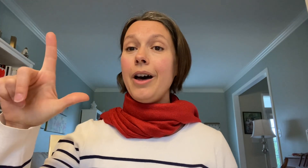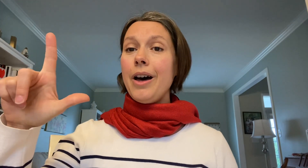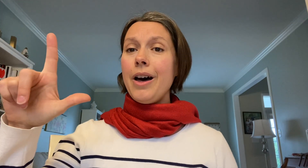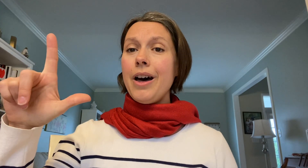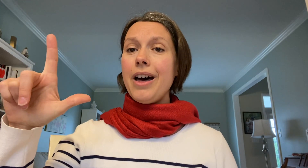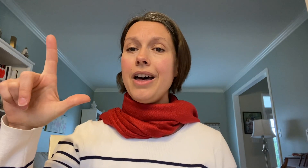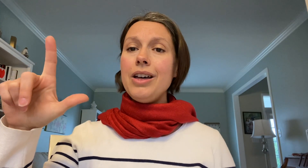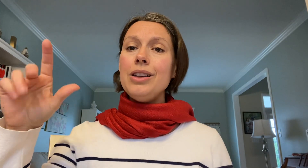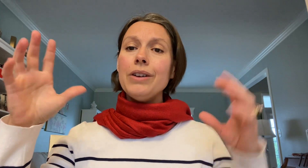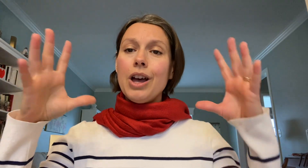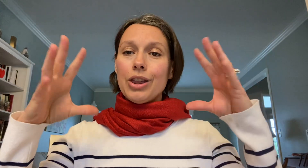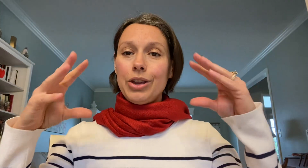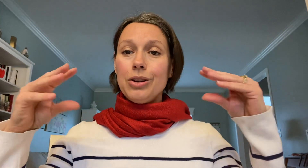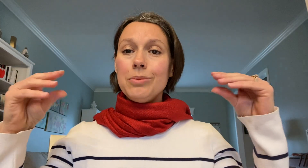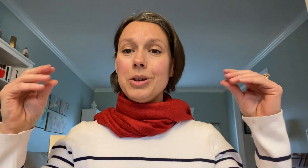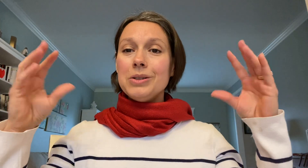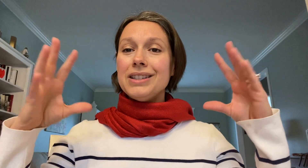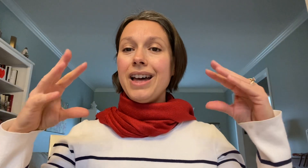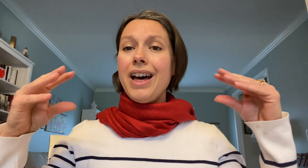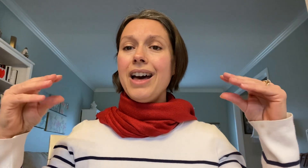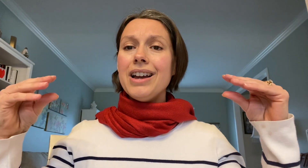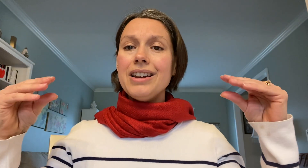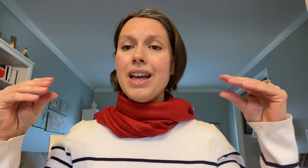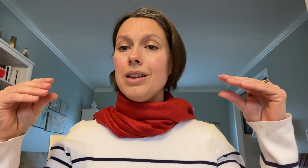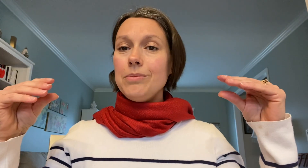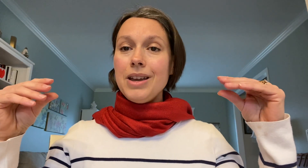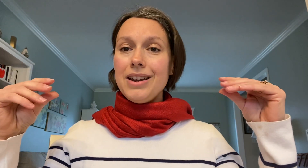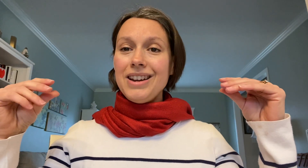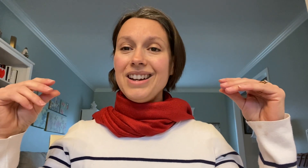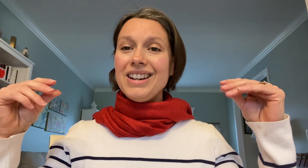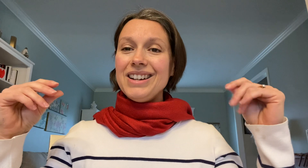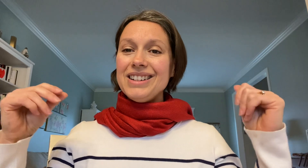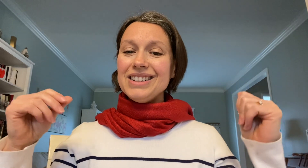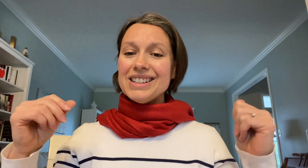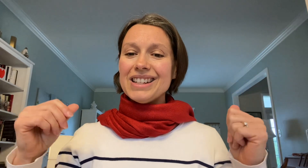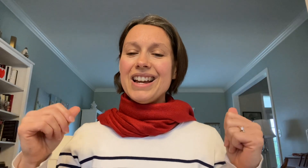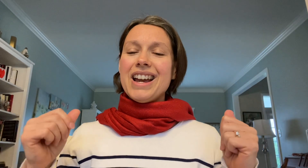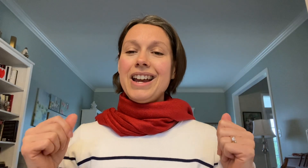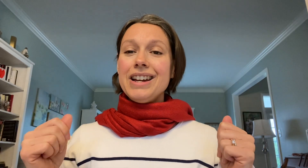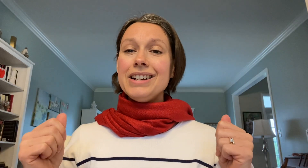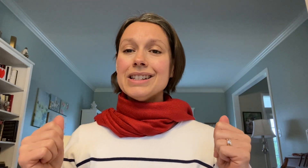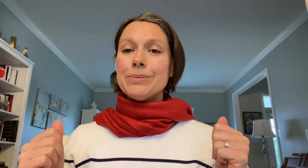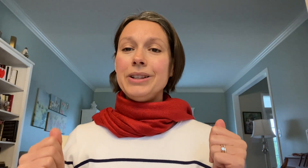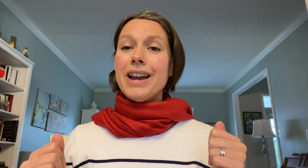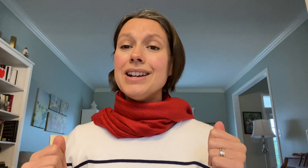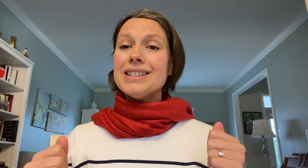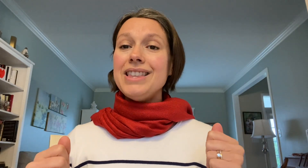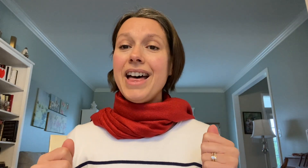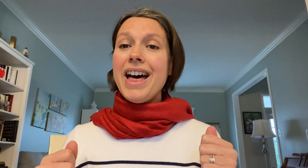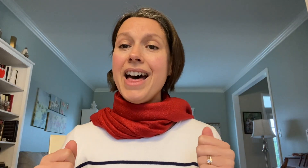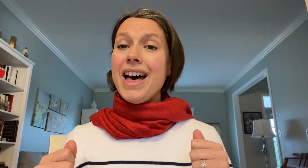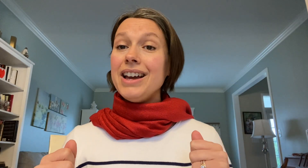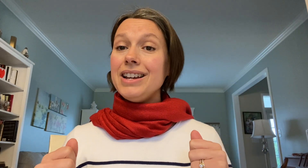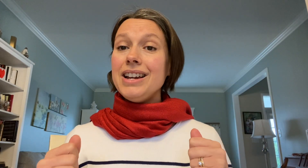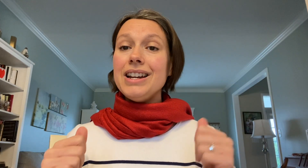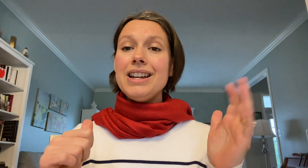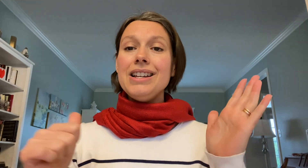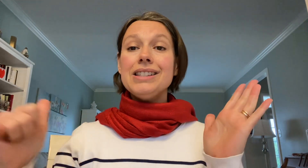of thermodynamics explains that it is